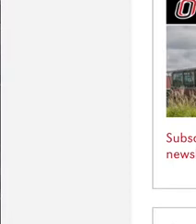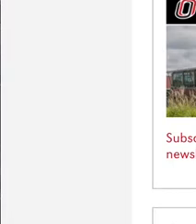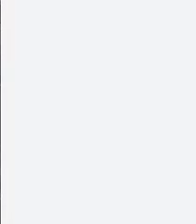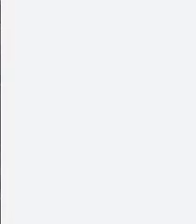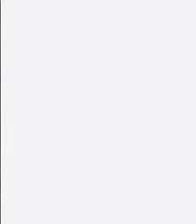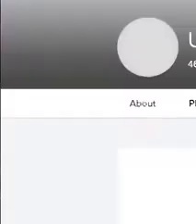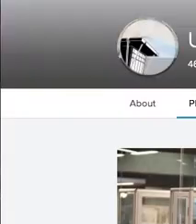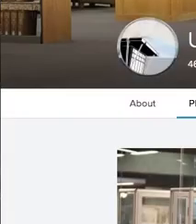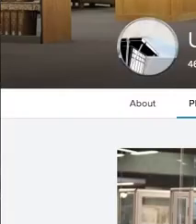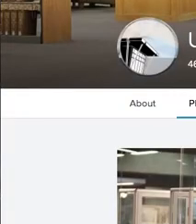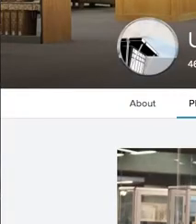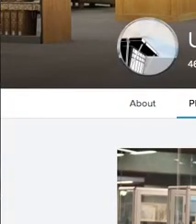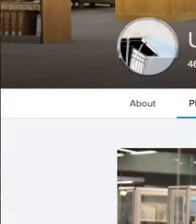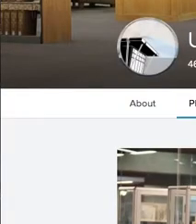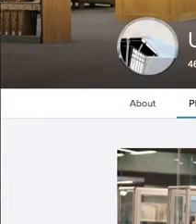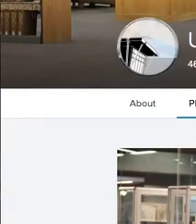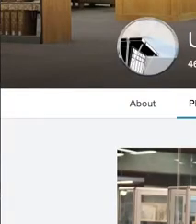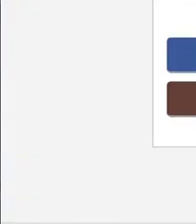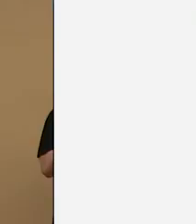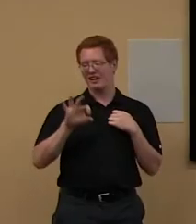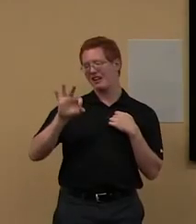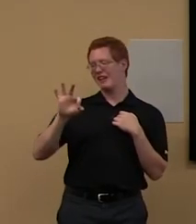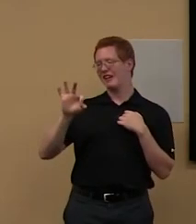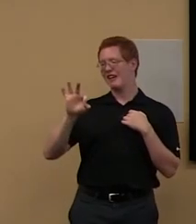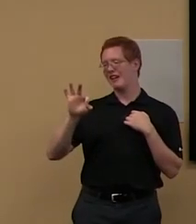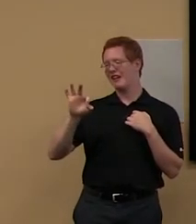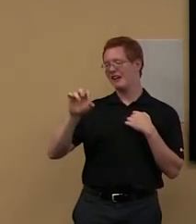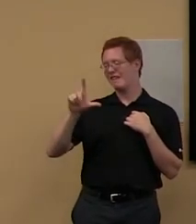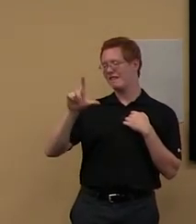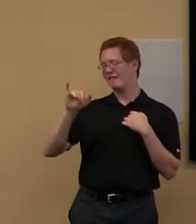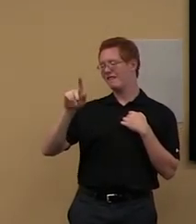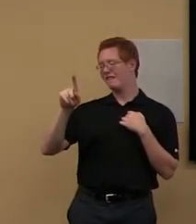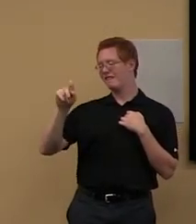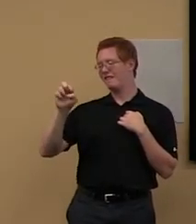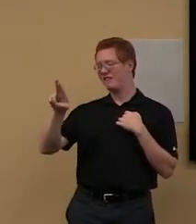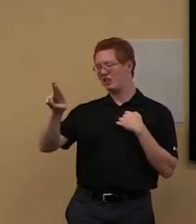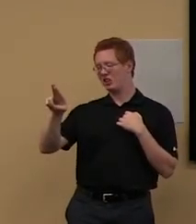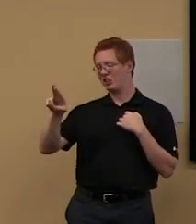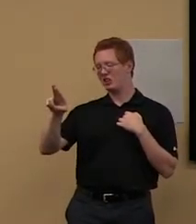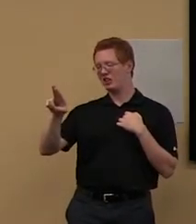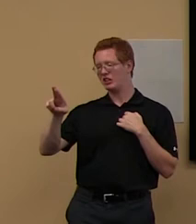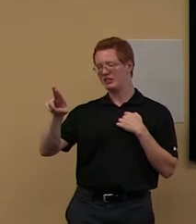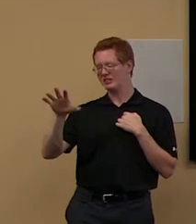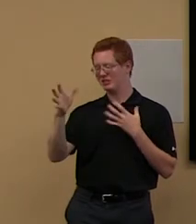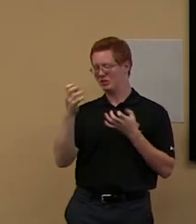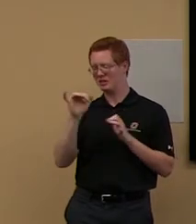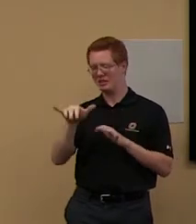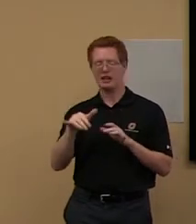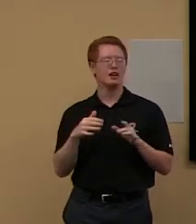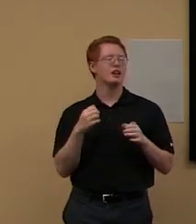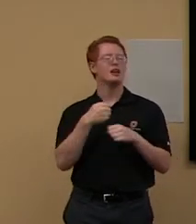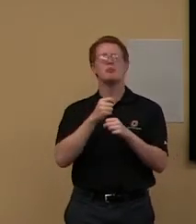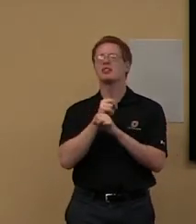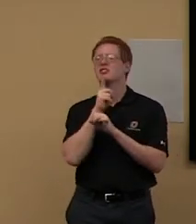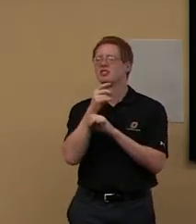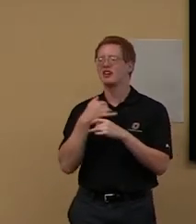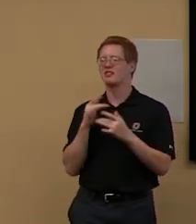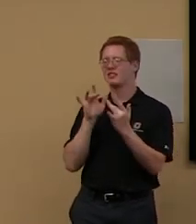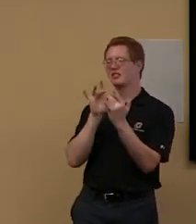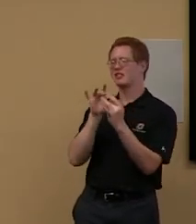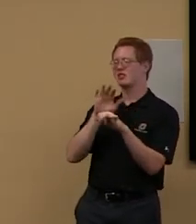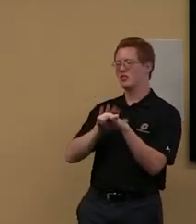No, that's Flickr. No, we don't want Flickr. I'll make sure we have a connection to YouTube from our main page. Um,